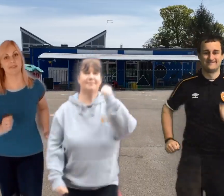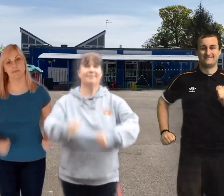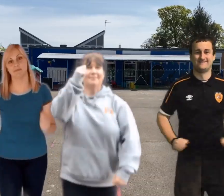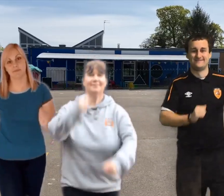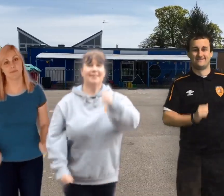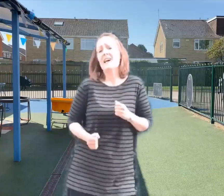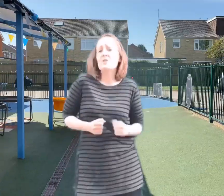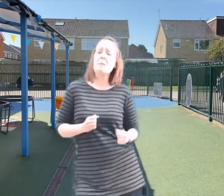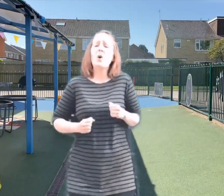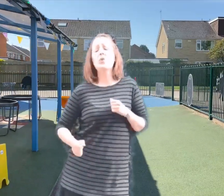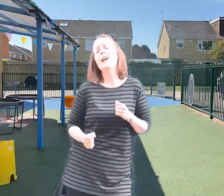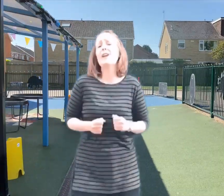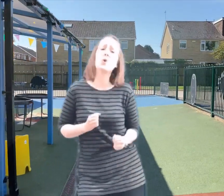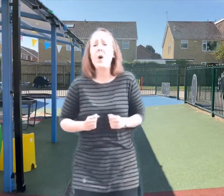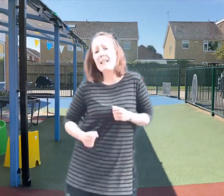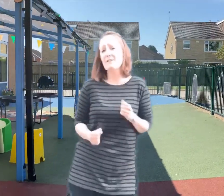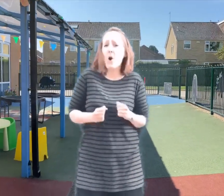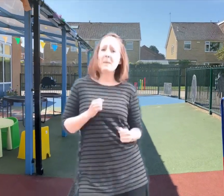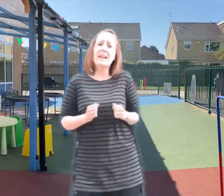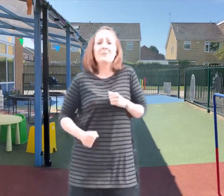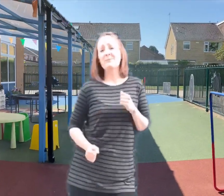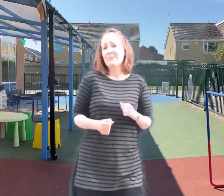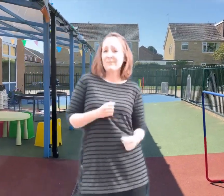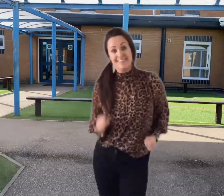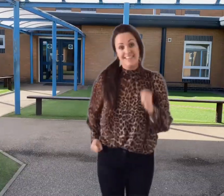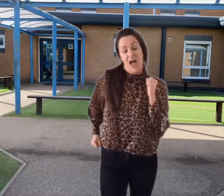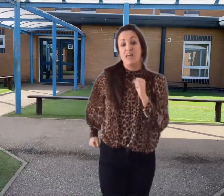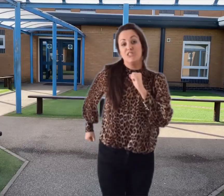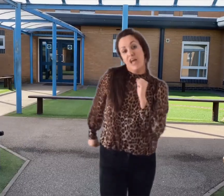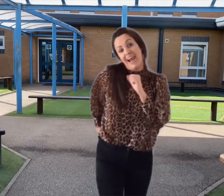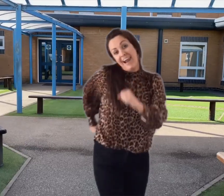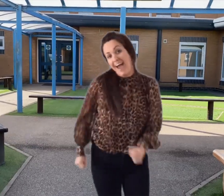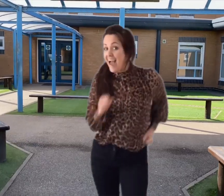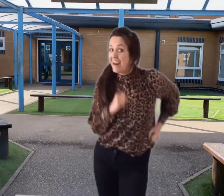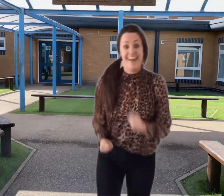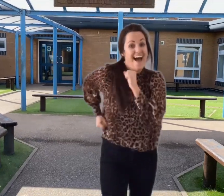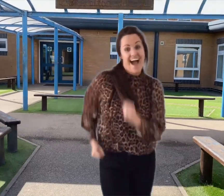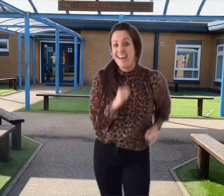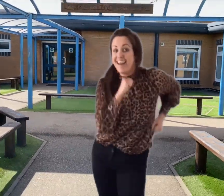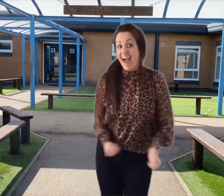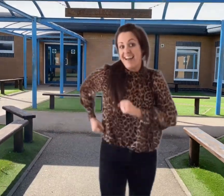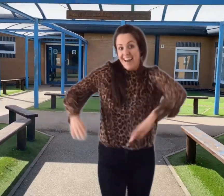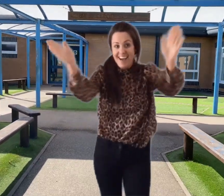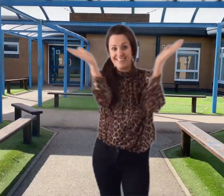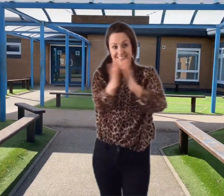-la And Marie who waits for me Sha-la-la-la-la-la-la-la